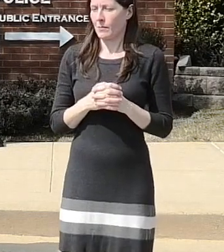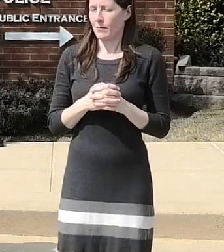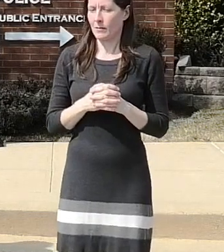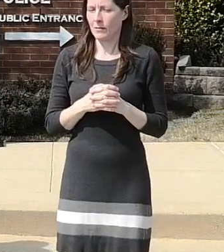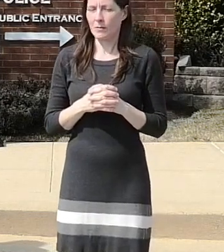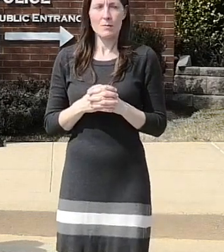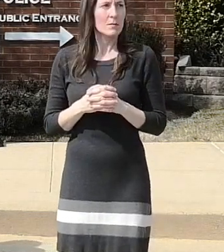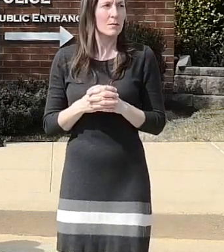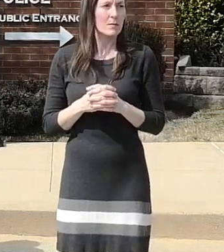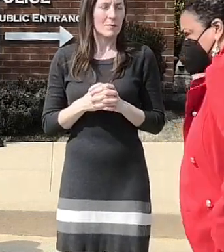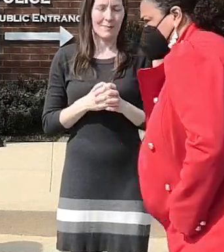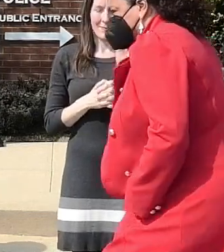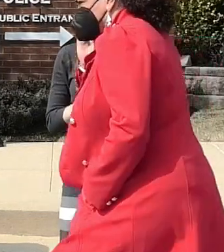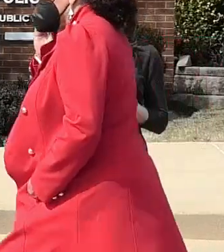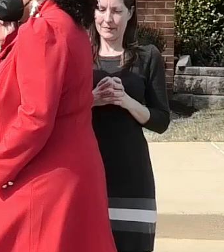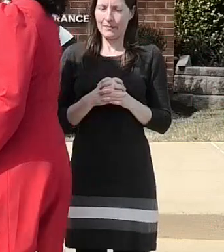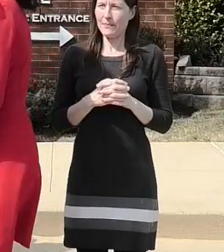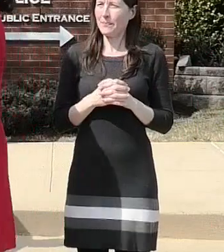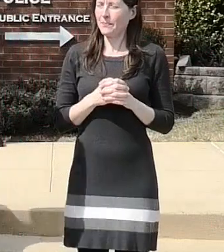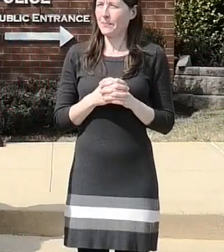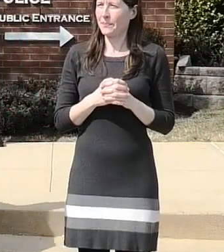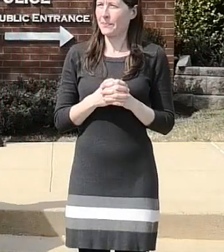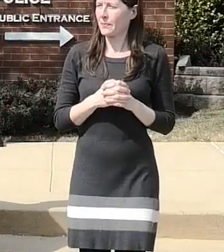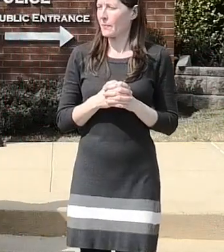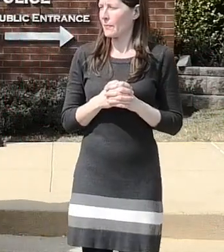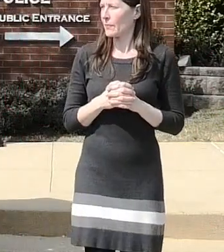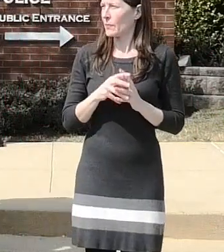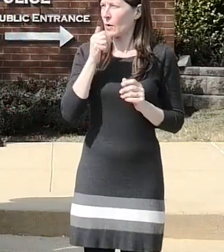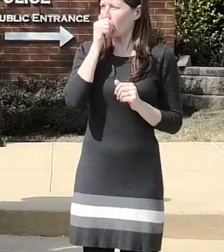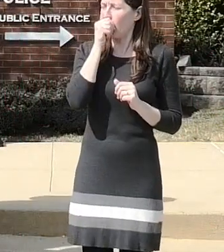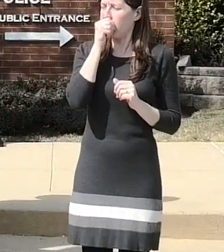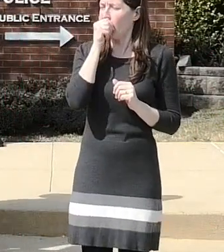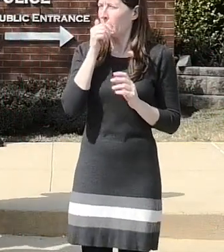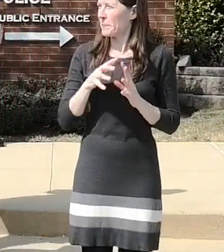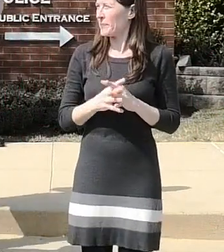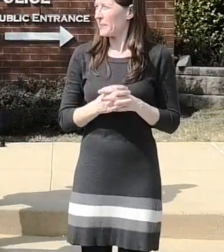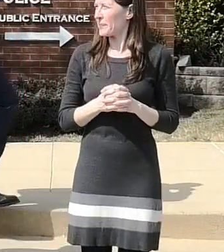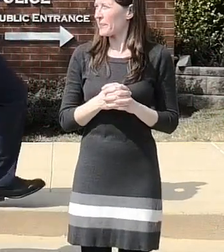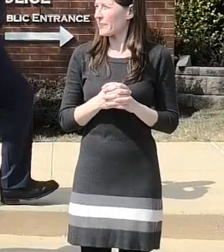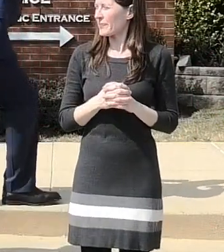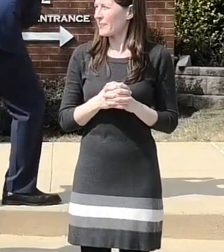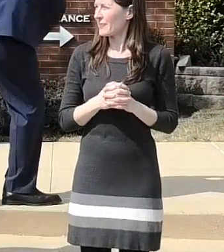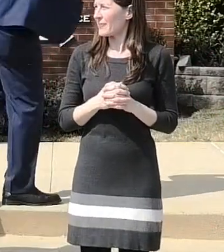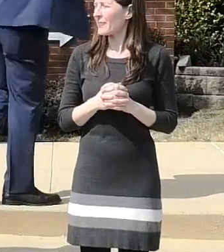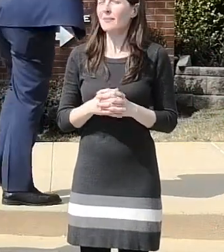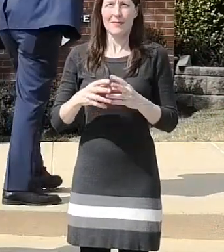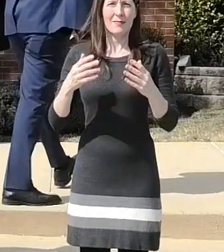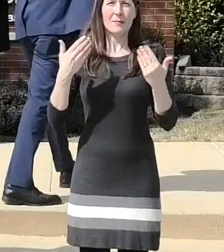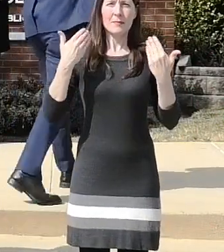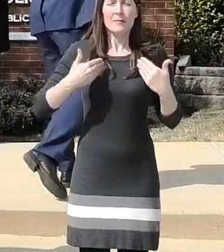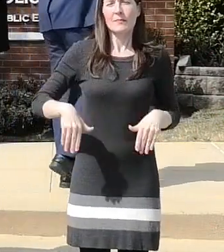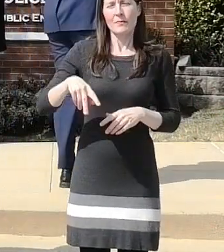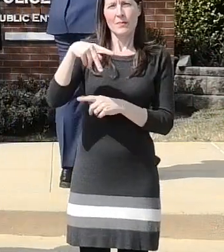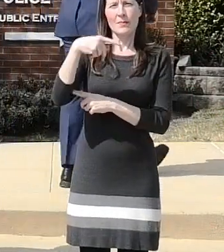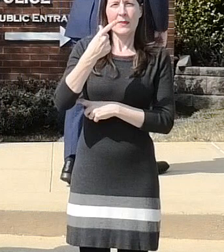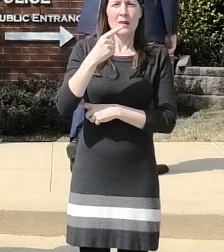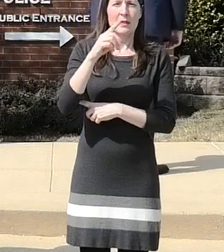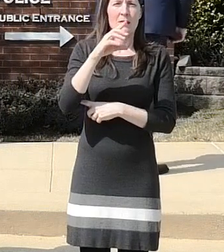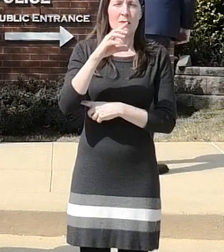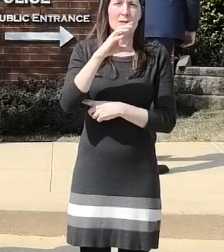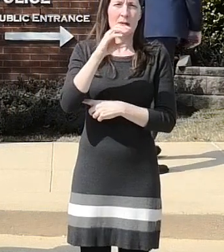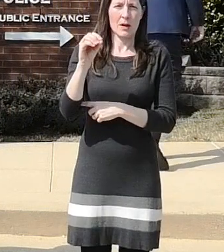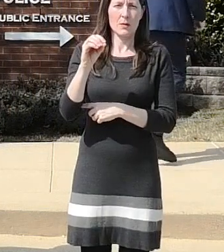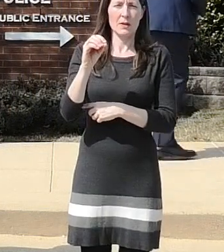are you talking about jennifer donnell and prince george's county fire and ems do